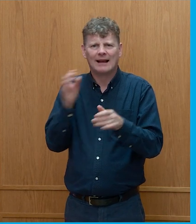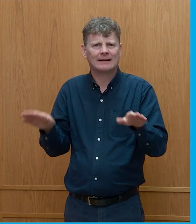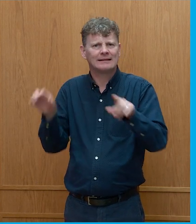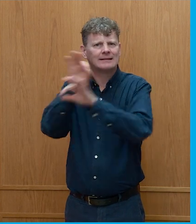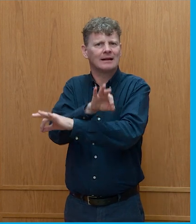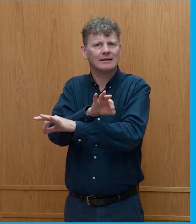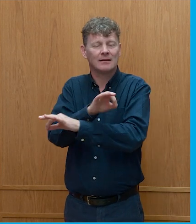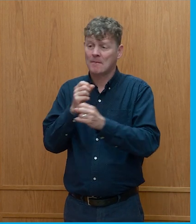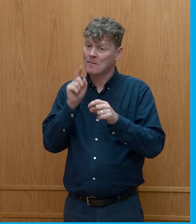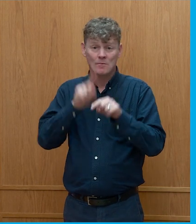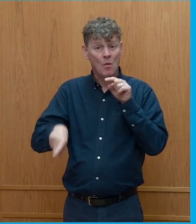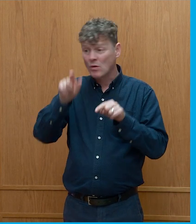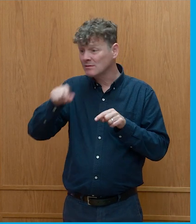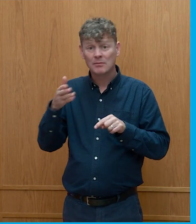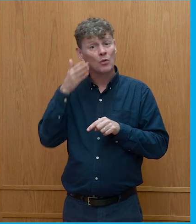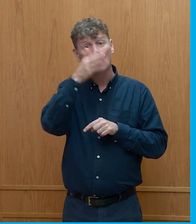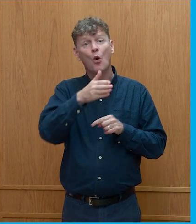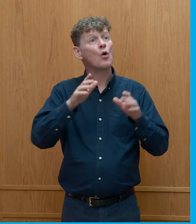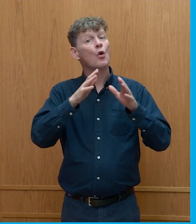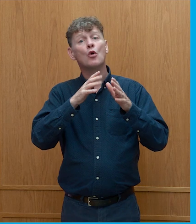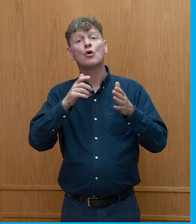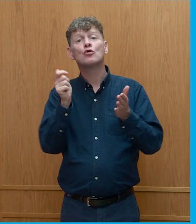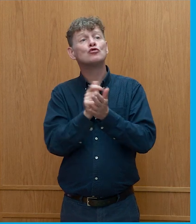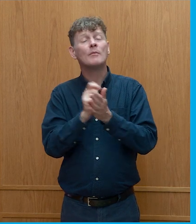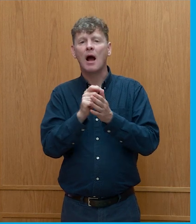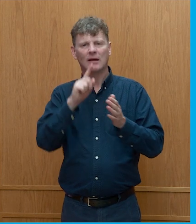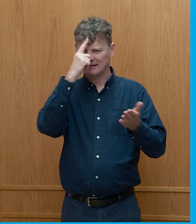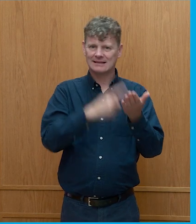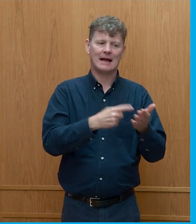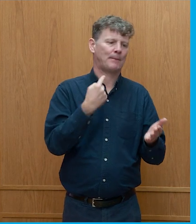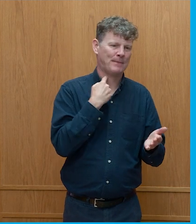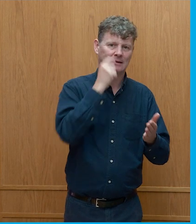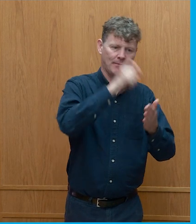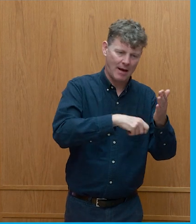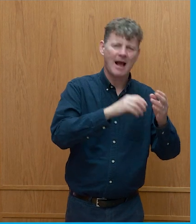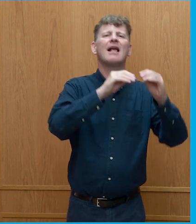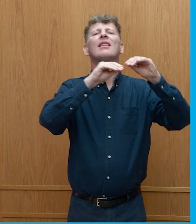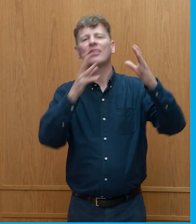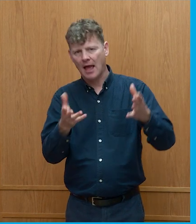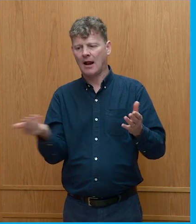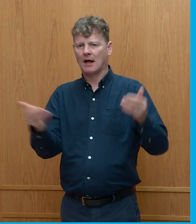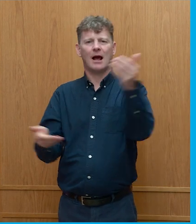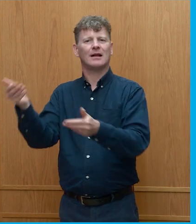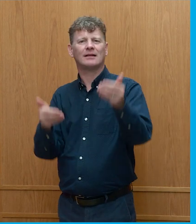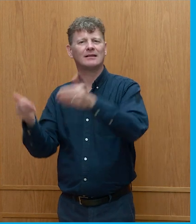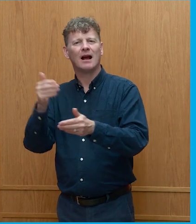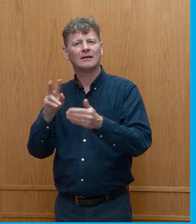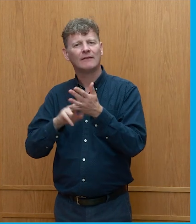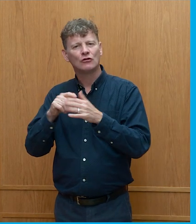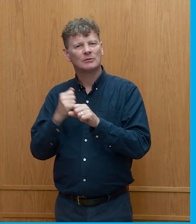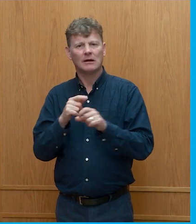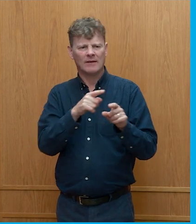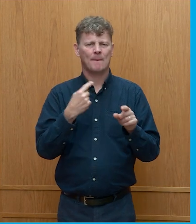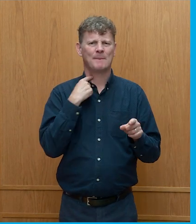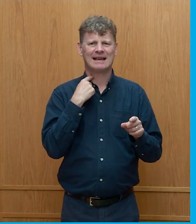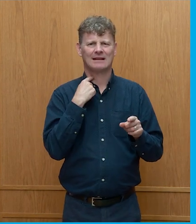go into a supermarket you first decide what what meat you will buy and then you kind of add your vegetables to it right so if meat has to be reduced